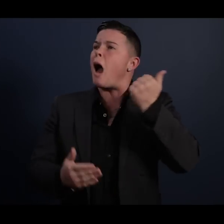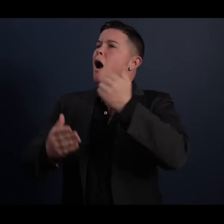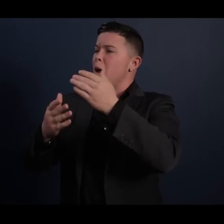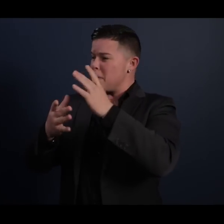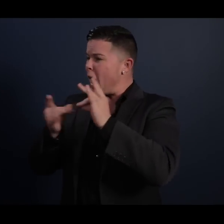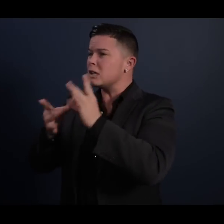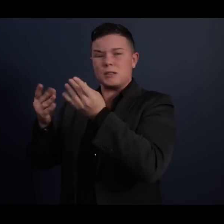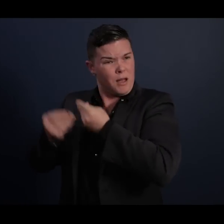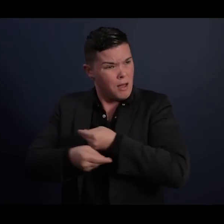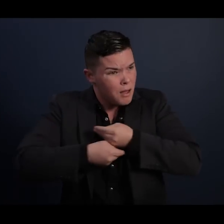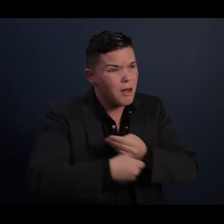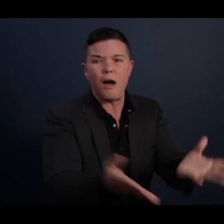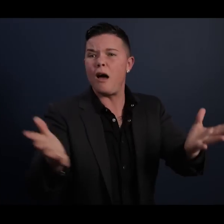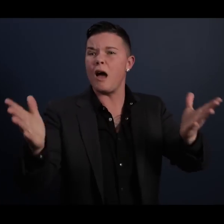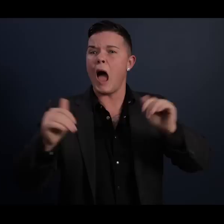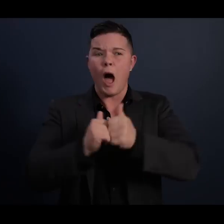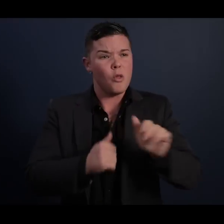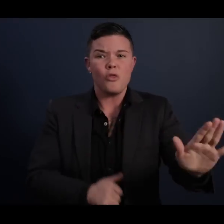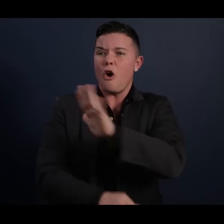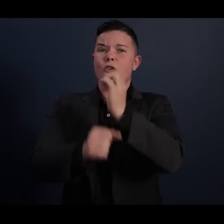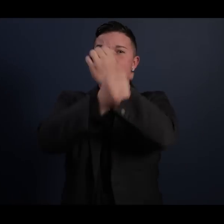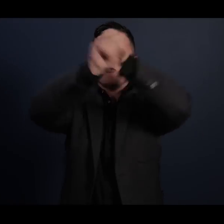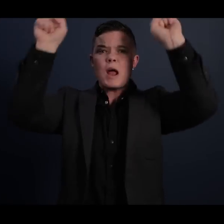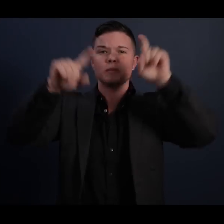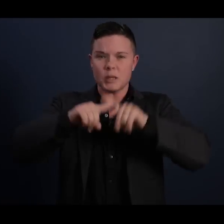them how their own freedom depend upon his.